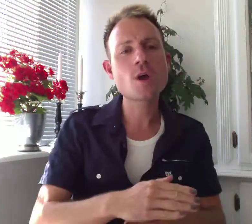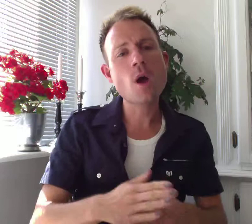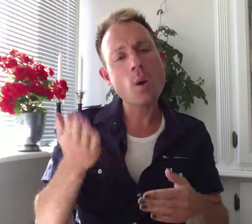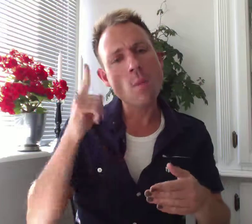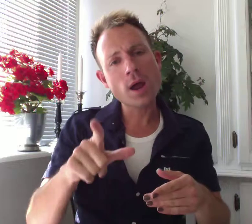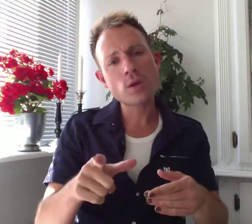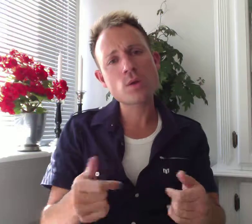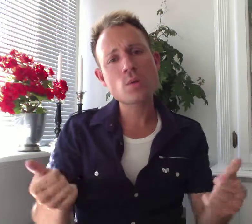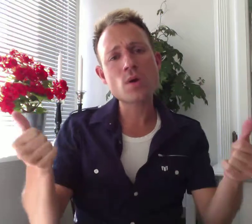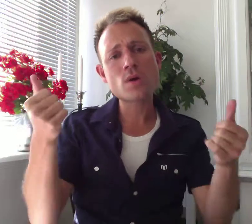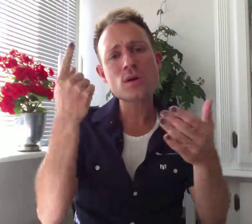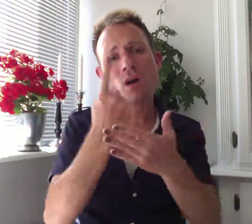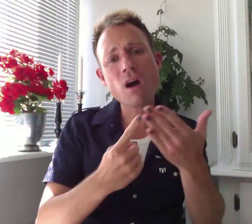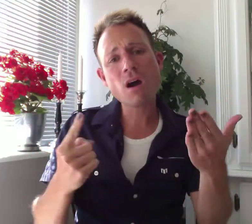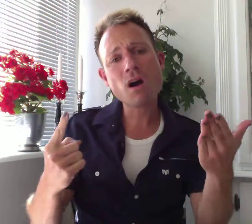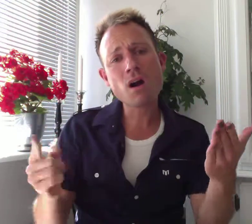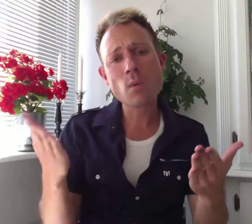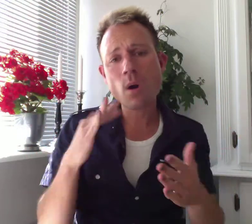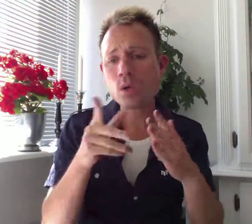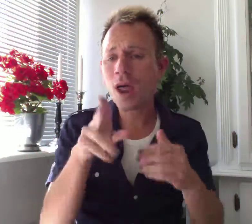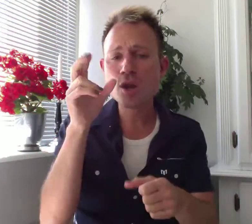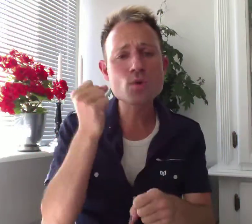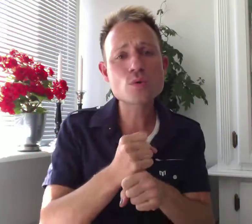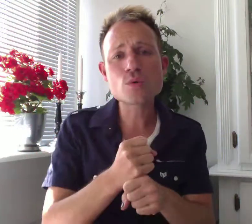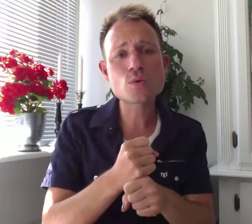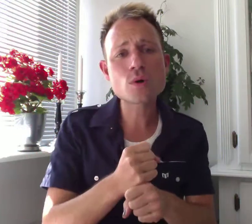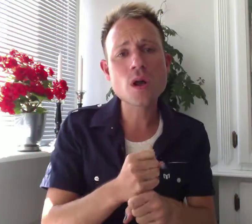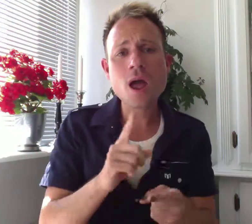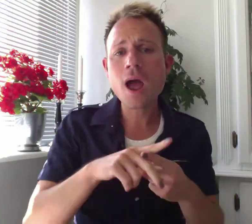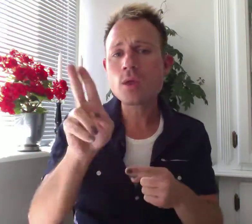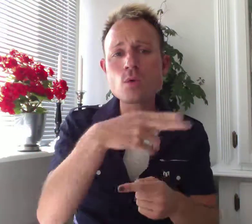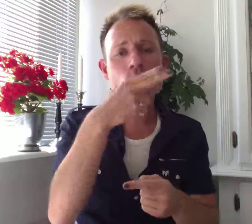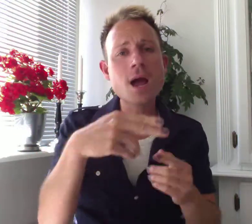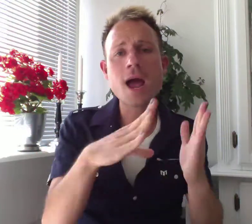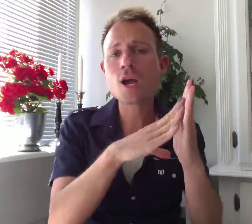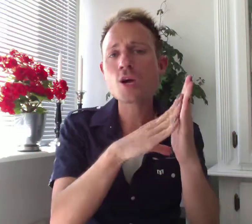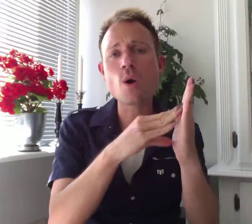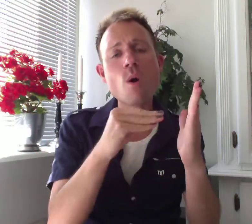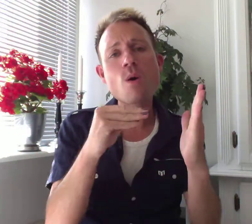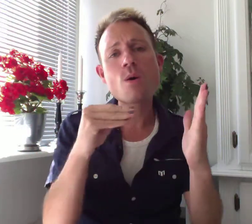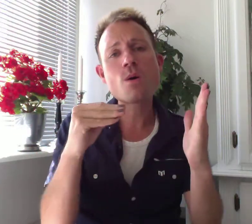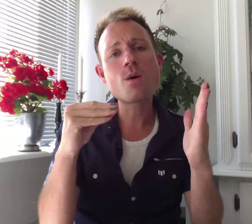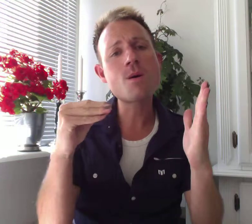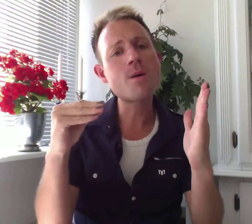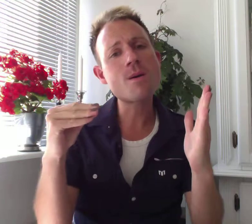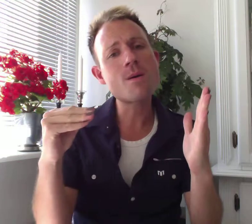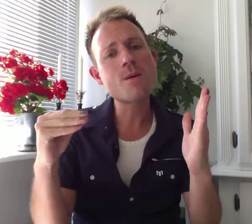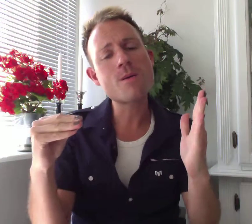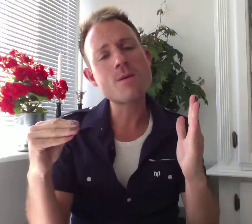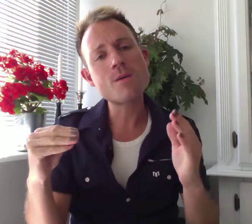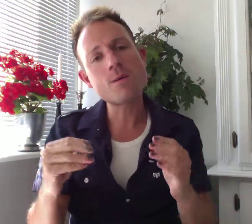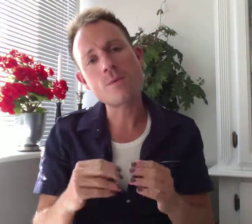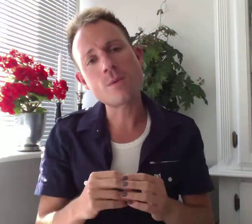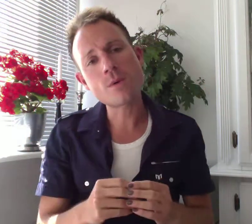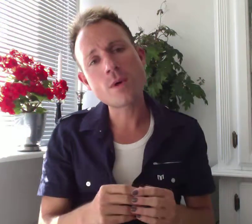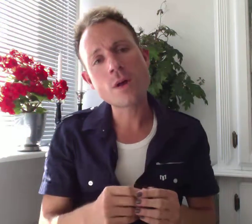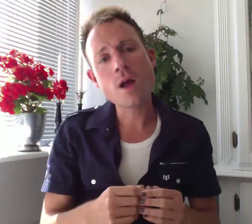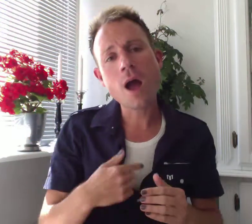When you've done all you can do, you can't come. I